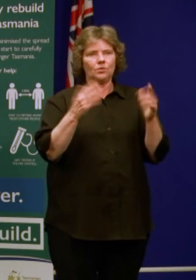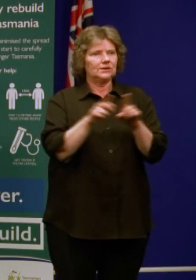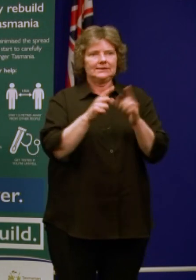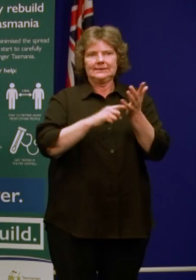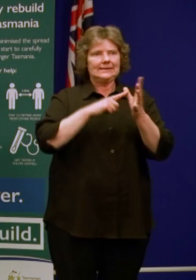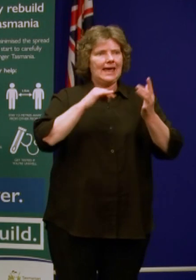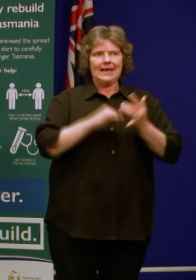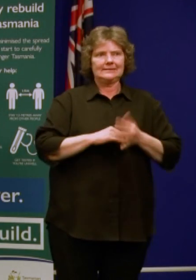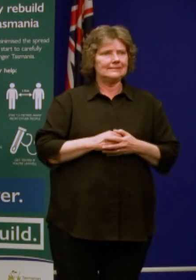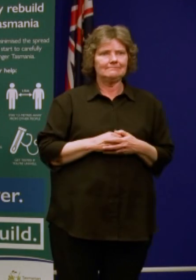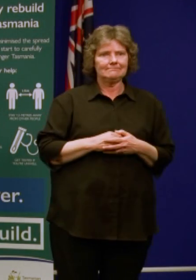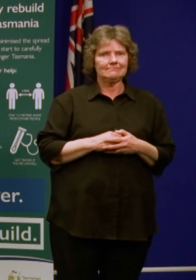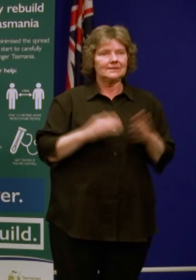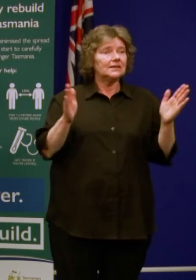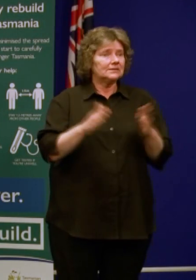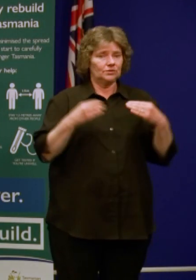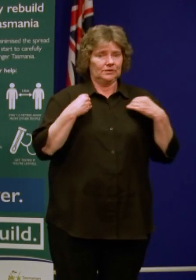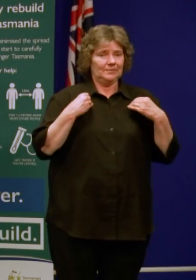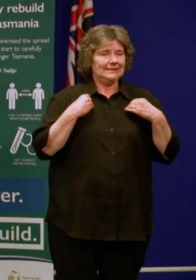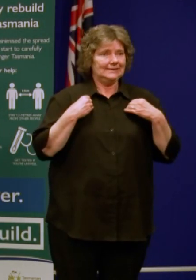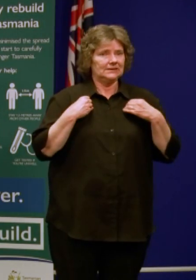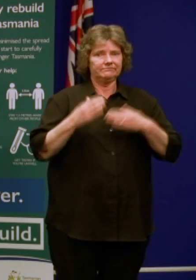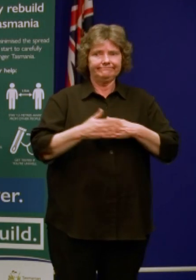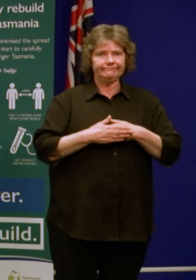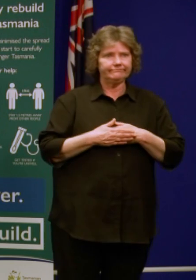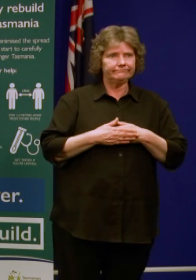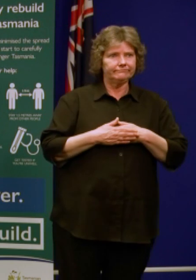have reopened, businesses of